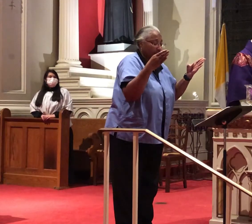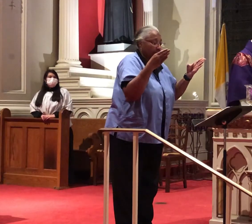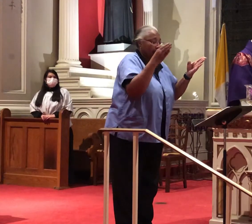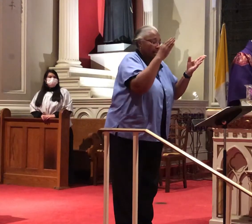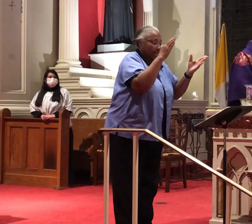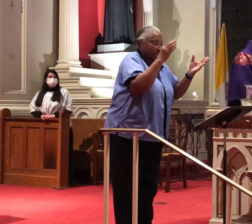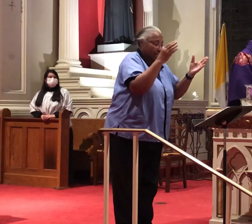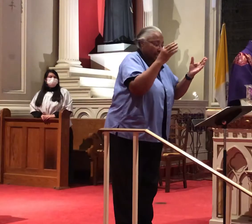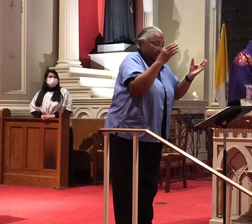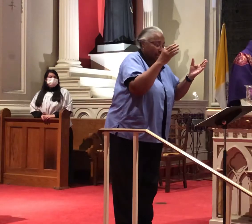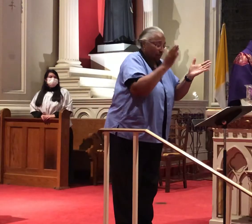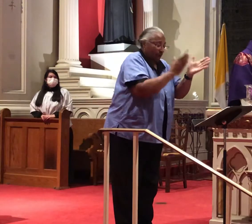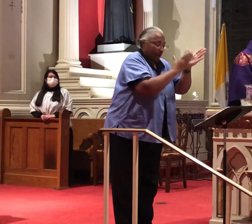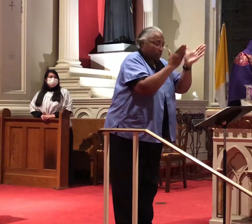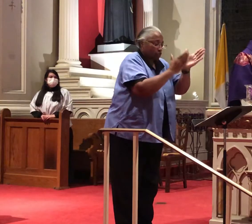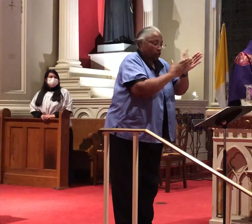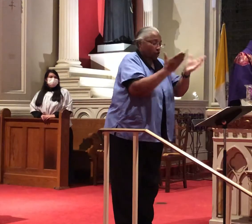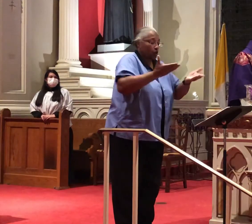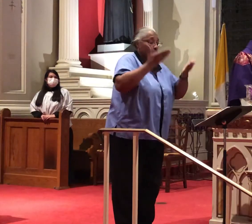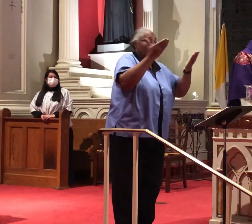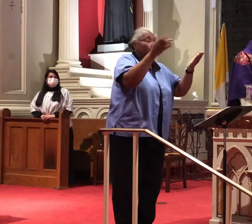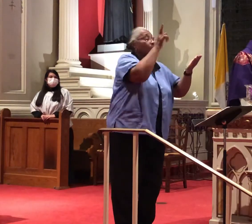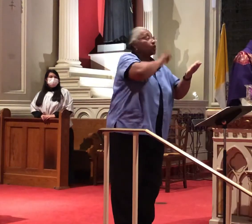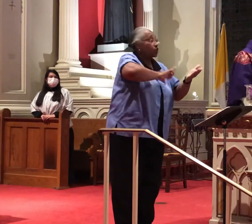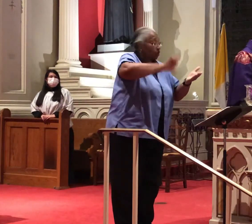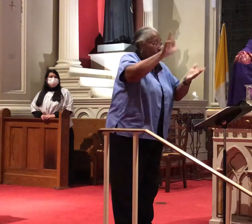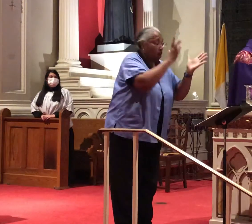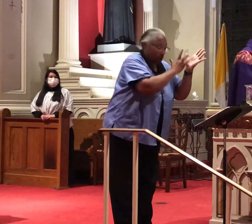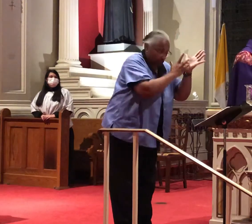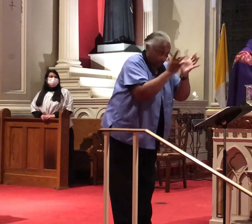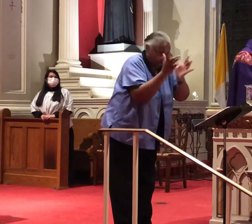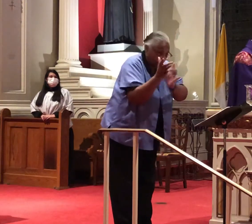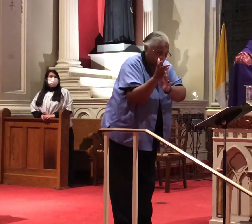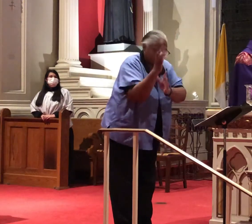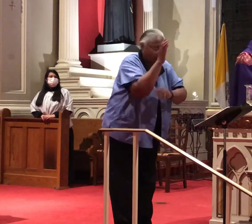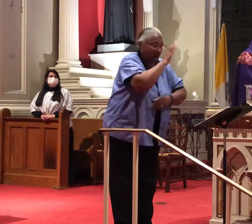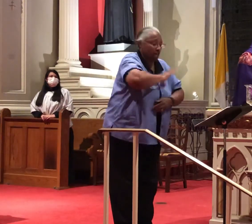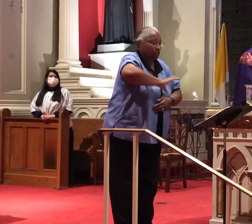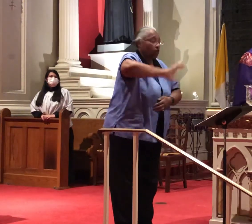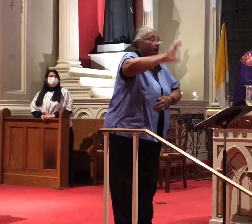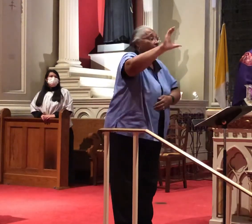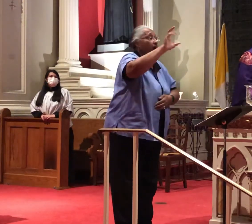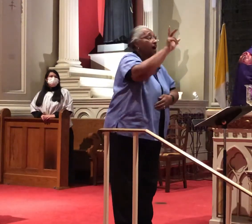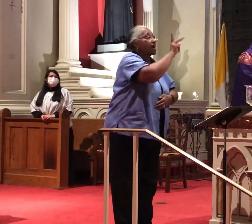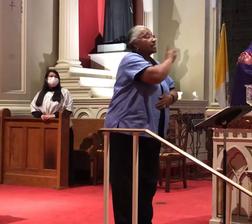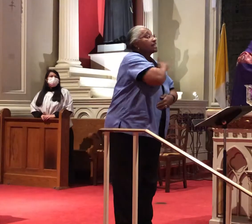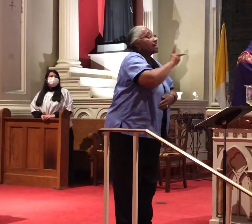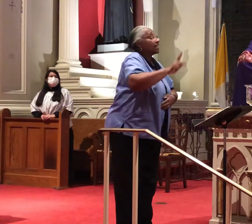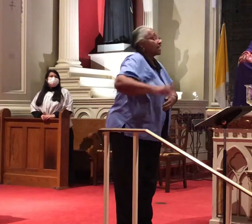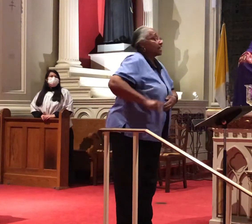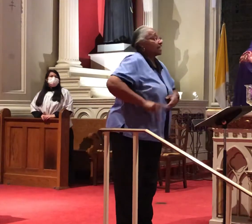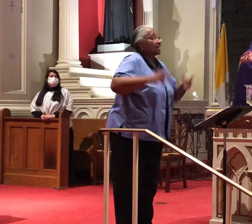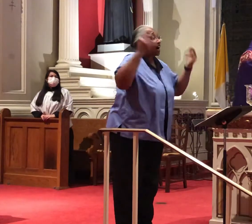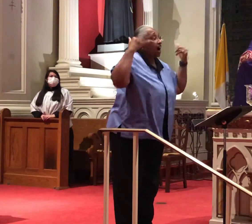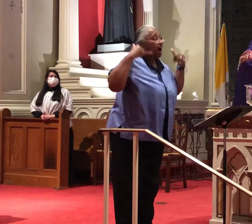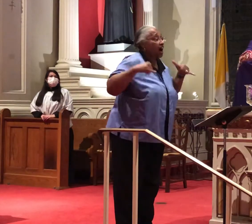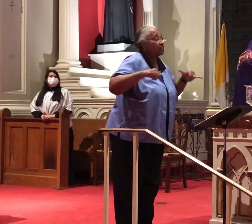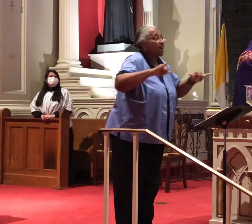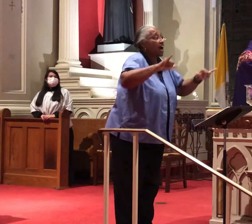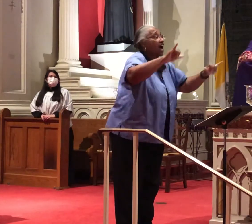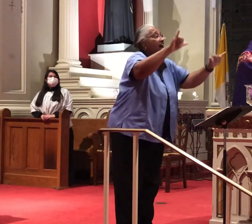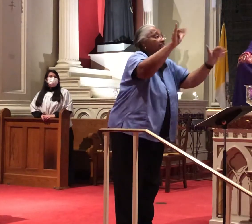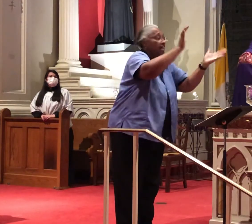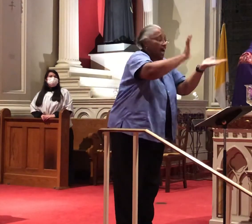Praise to you, Lord Jesus Christ, in